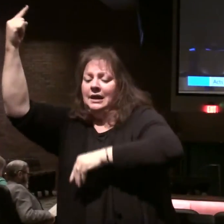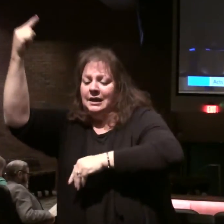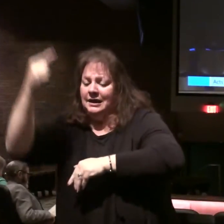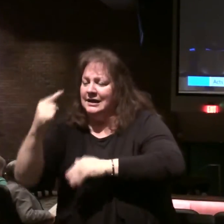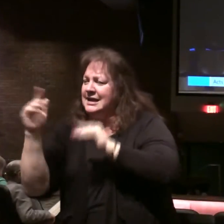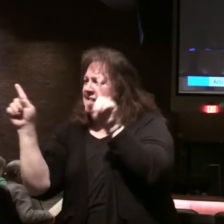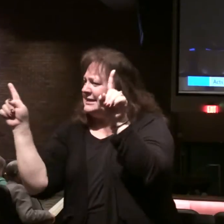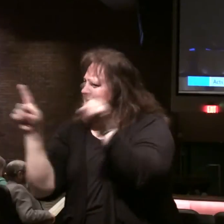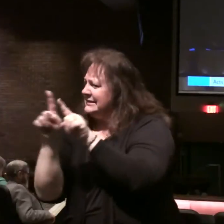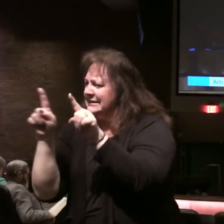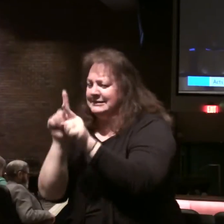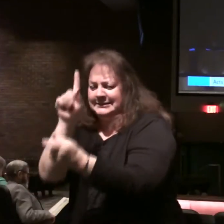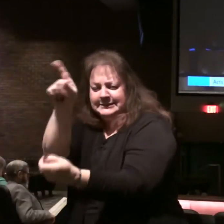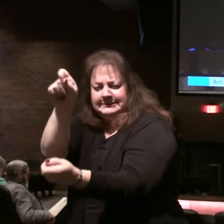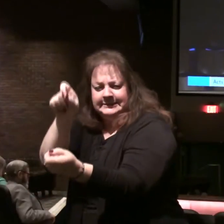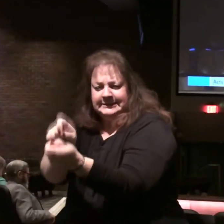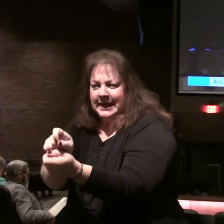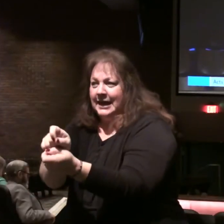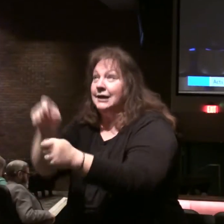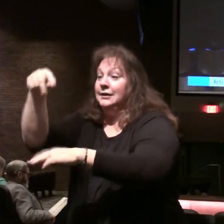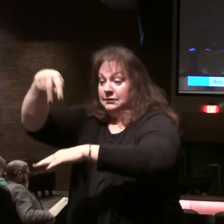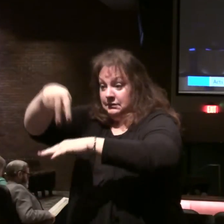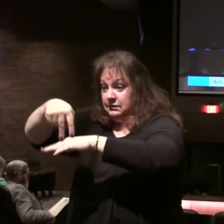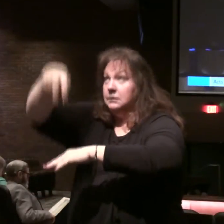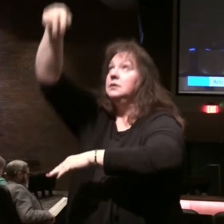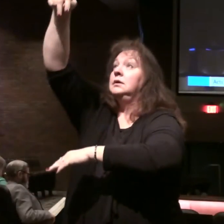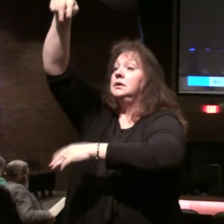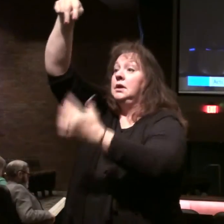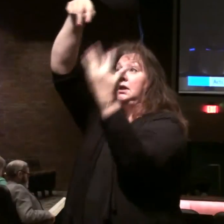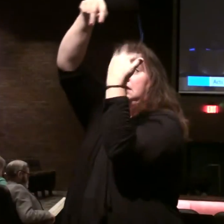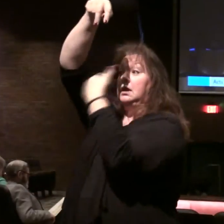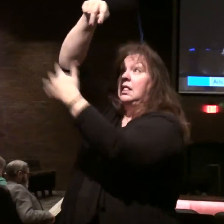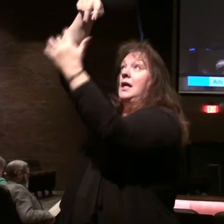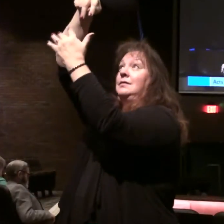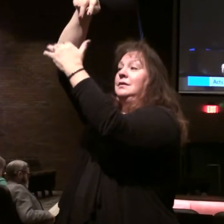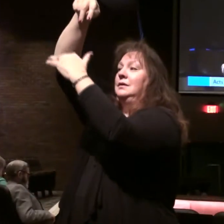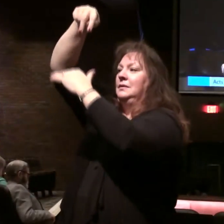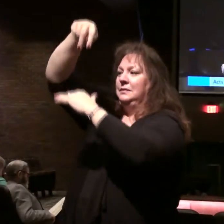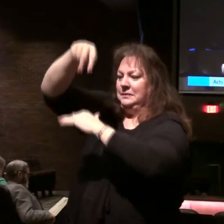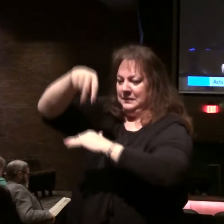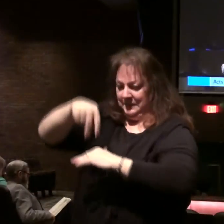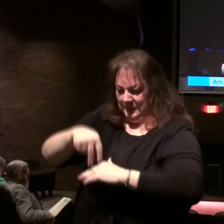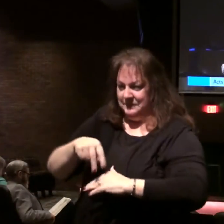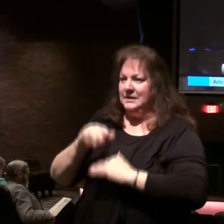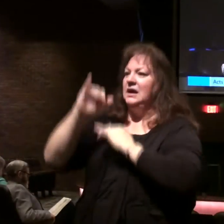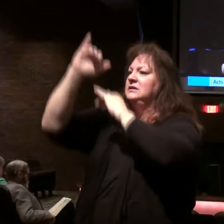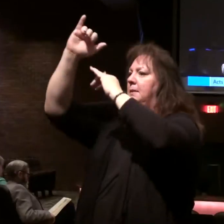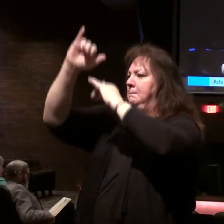in just the same way as you have watched him go in the heaven.